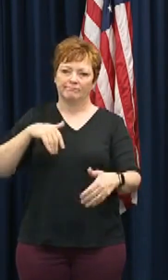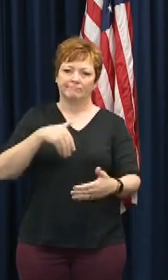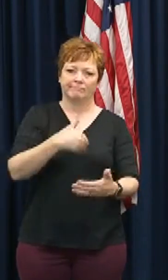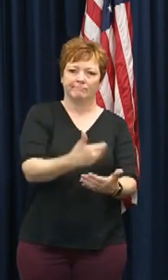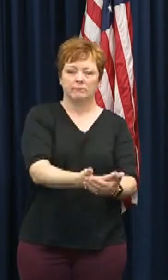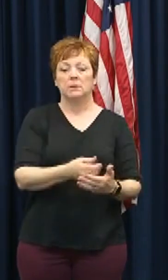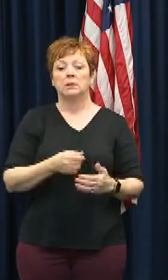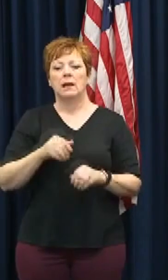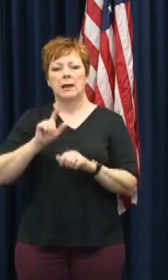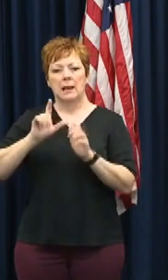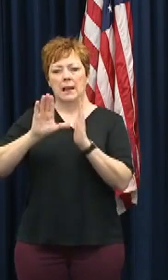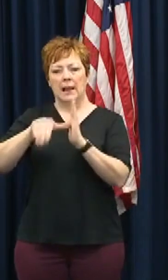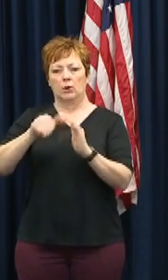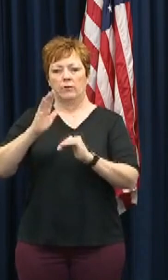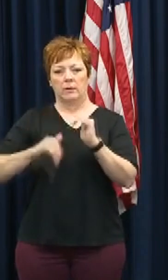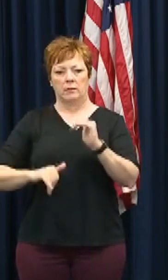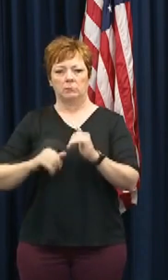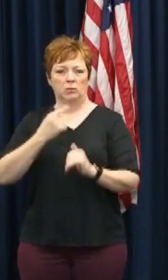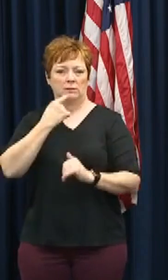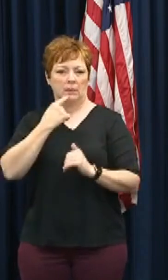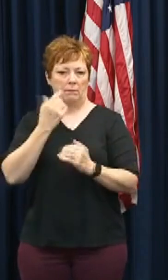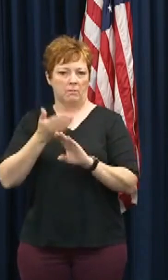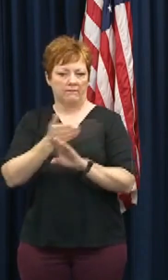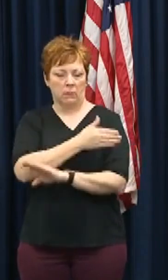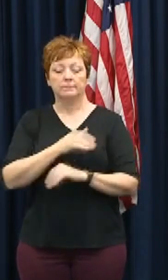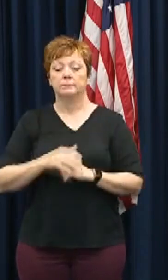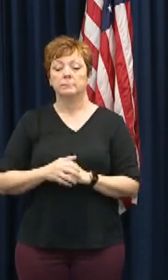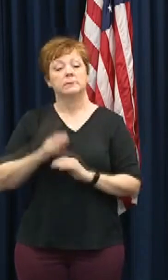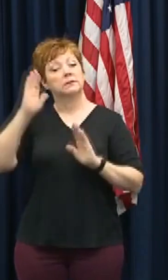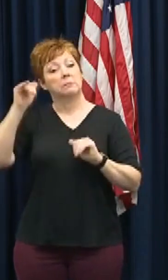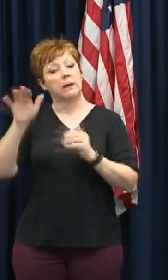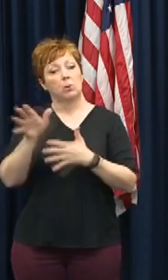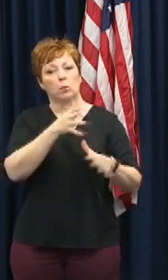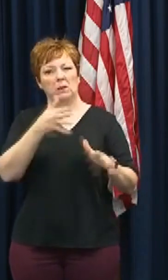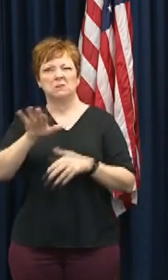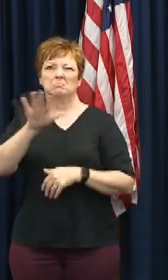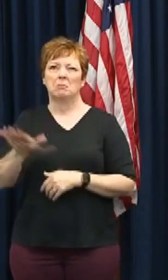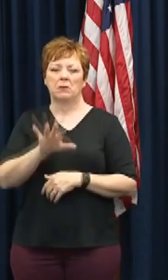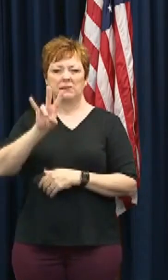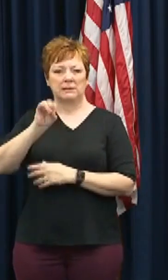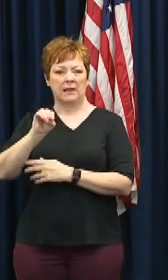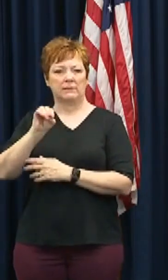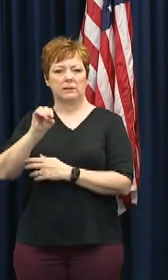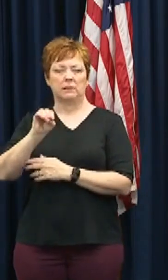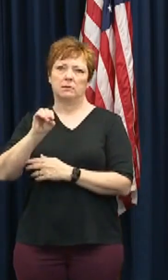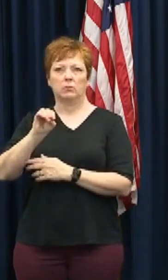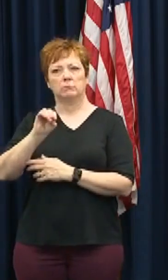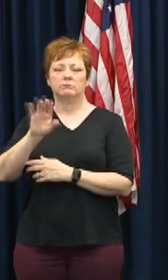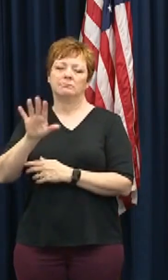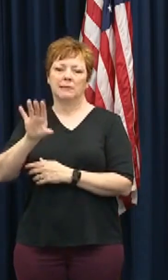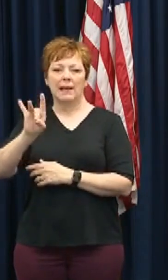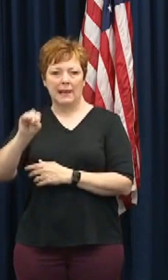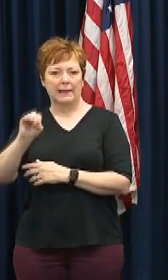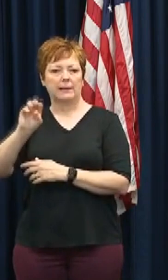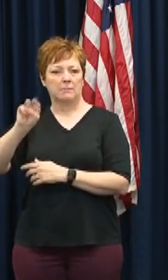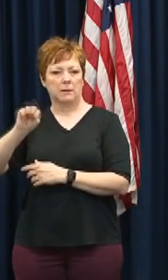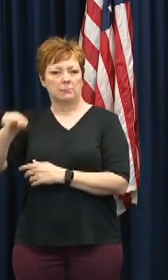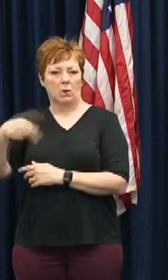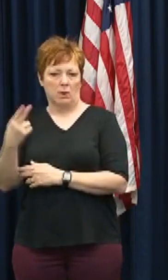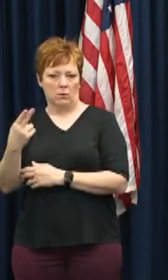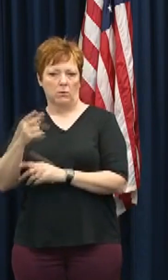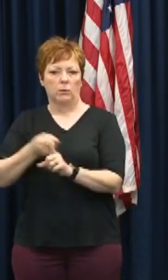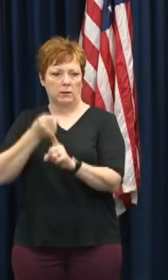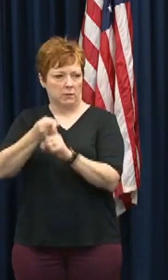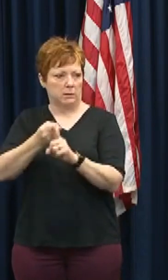we had been talking about earlier. We're expecting the winds to be about 70 knots or 80 miles per hour when Sally makes